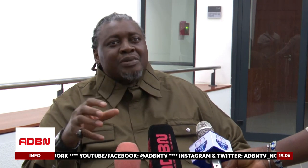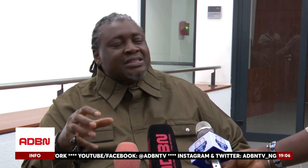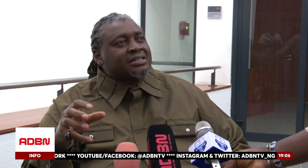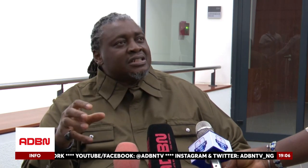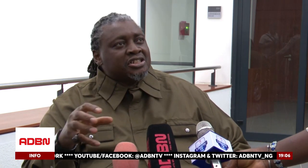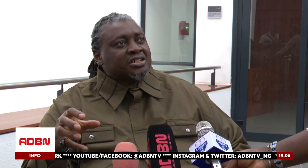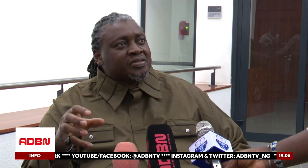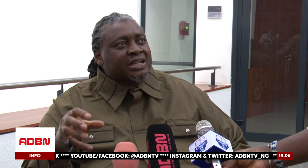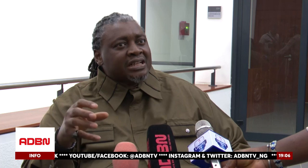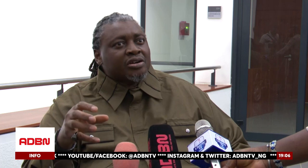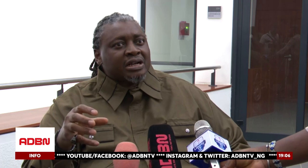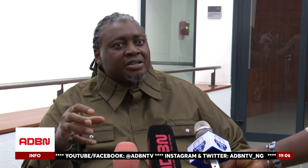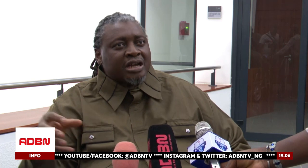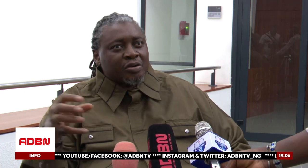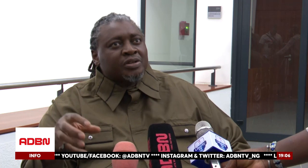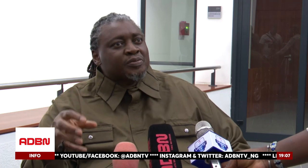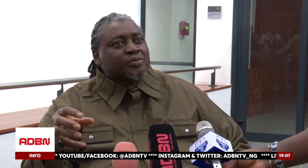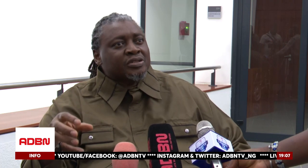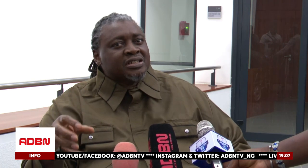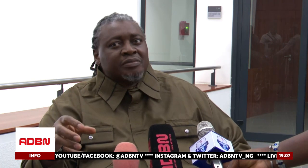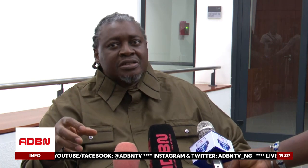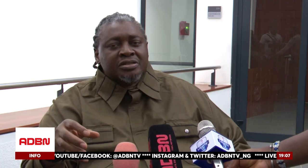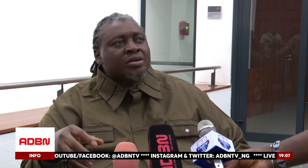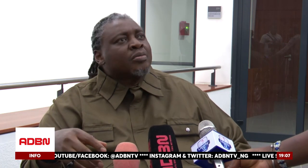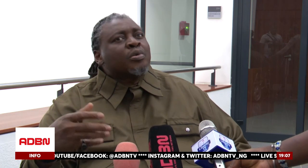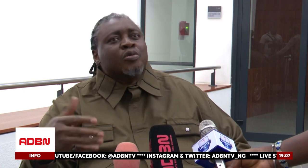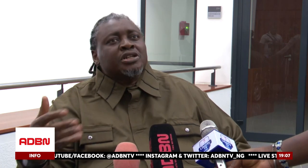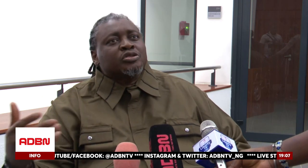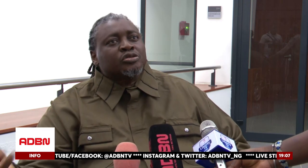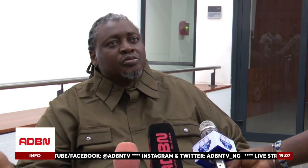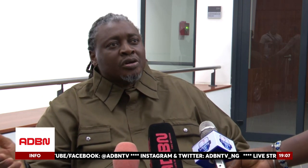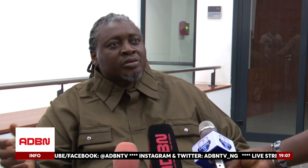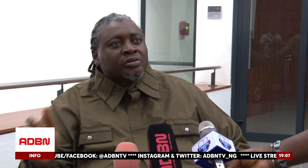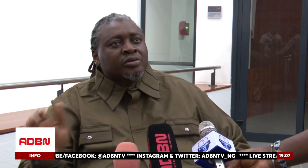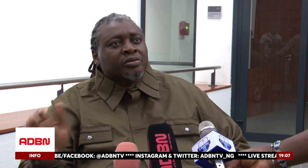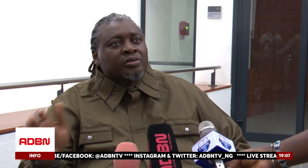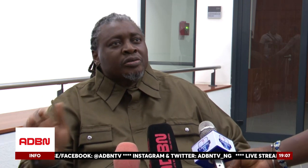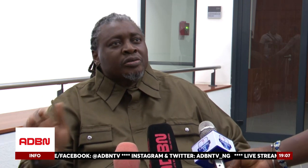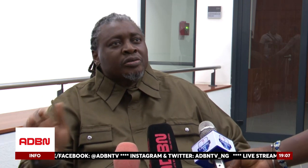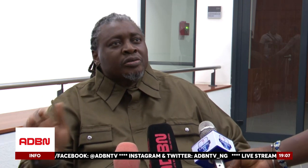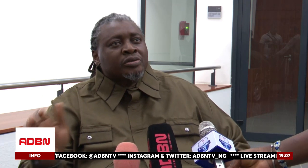implementing initiatives that, you know, people with disabilities. But we need to do more.